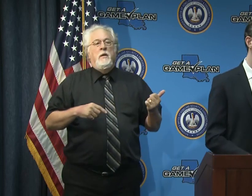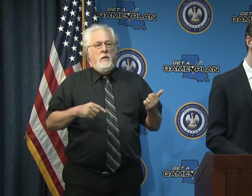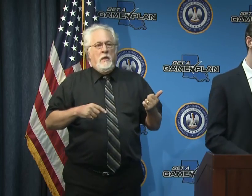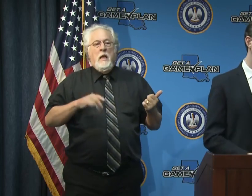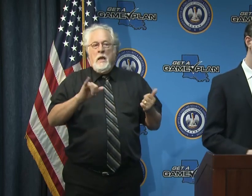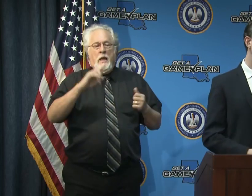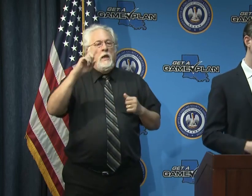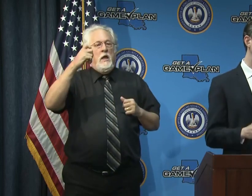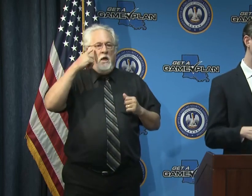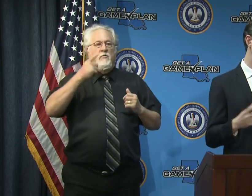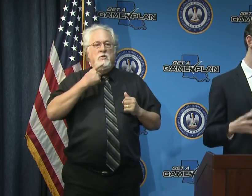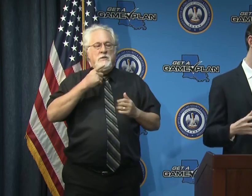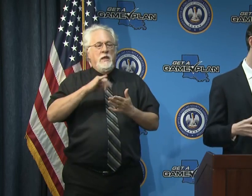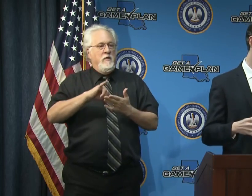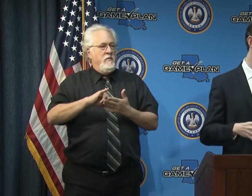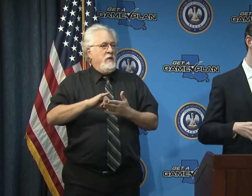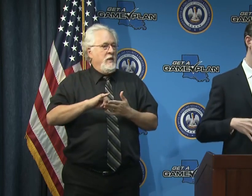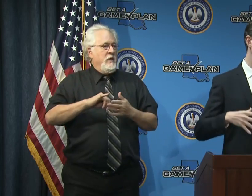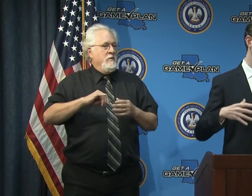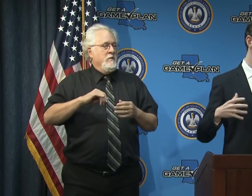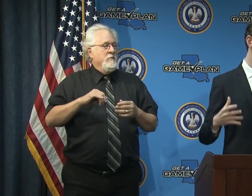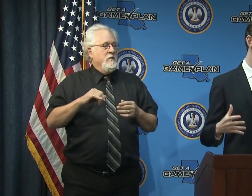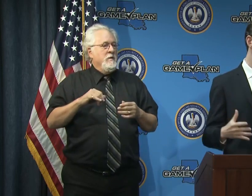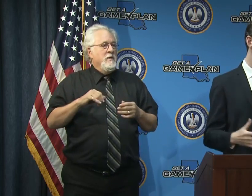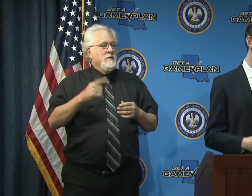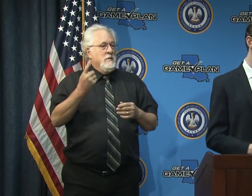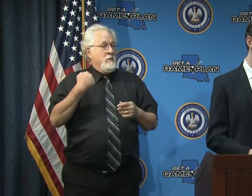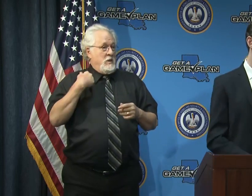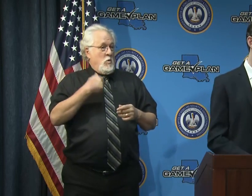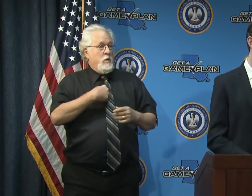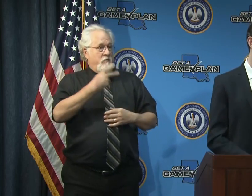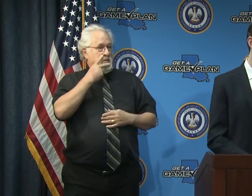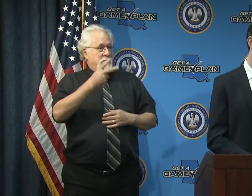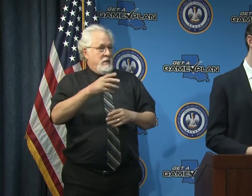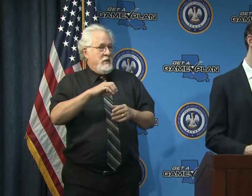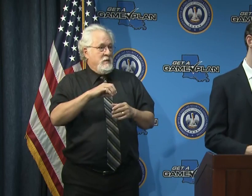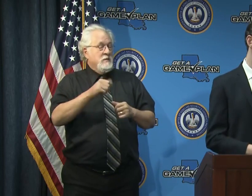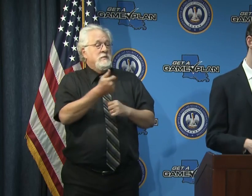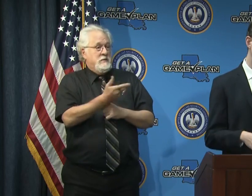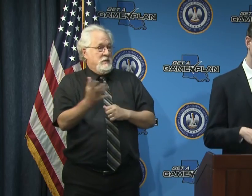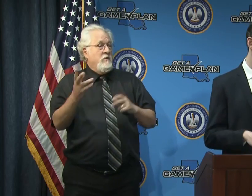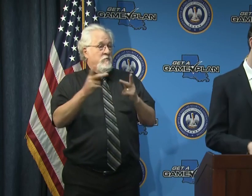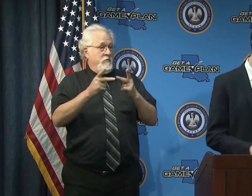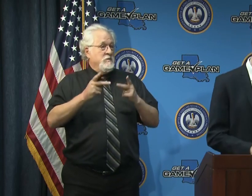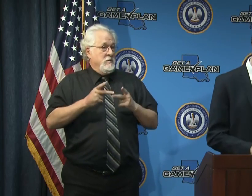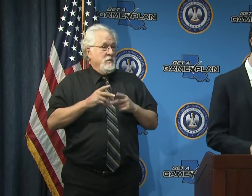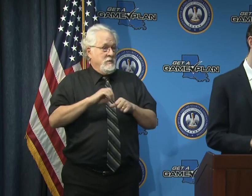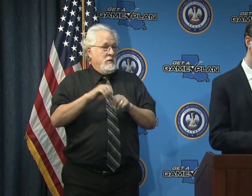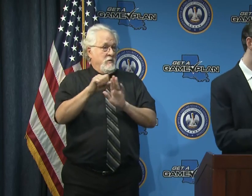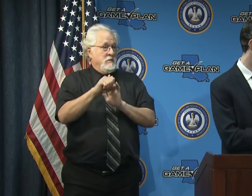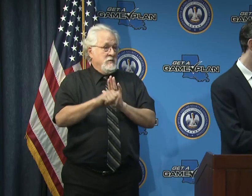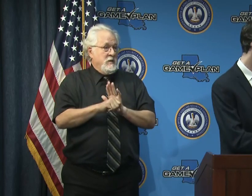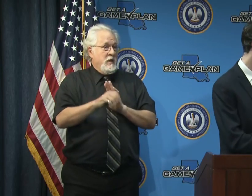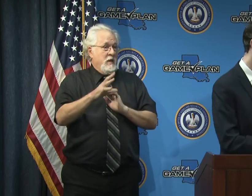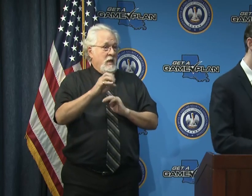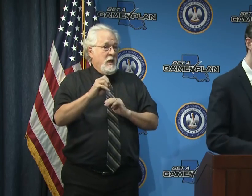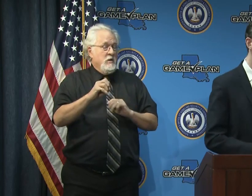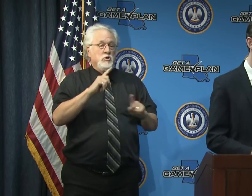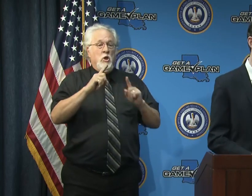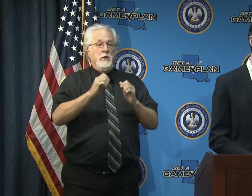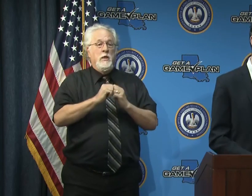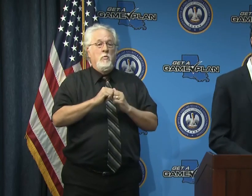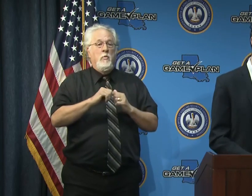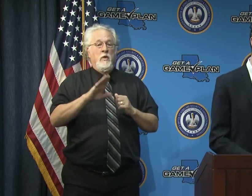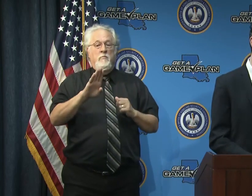as the as the governor said you know so that that pattern uh is something that we've seen in a number of facilities in the state and in talking with